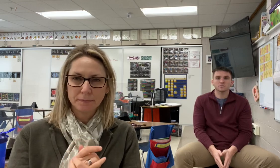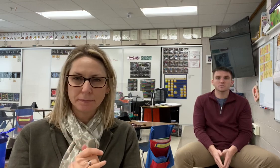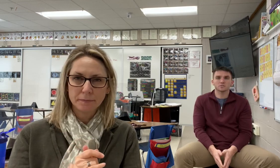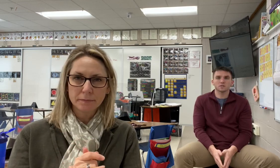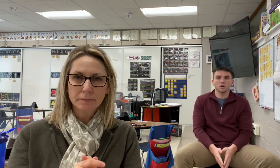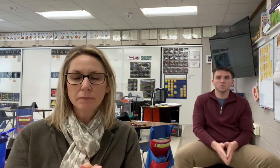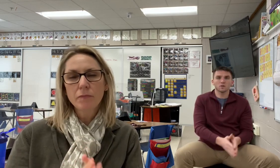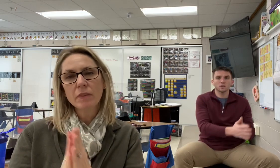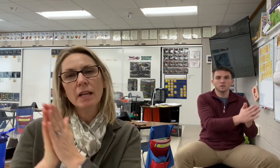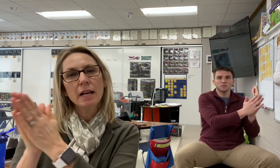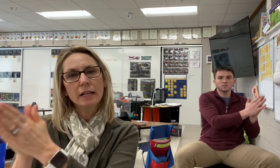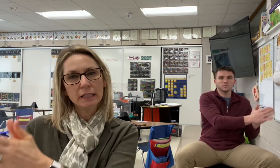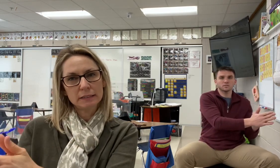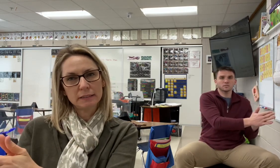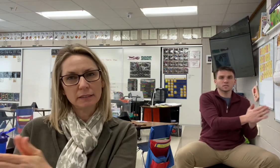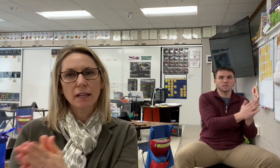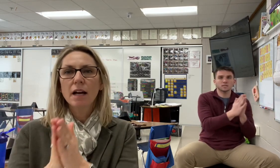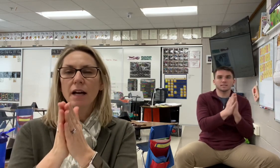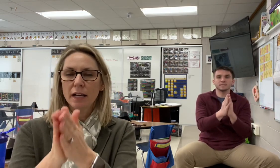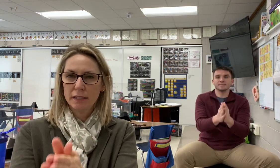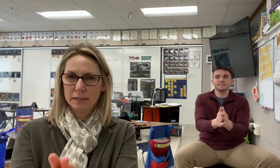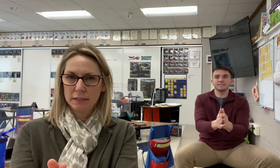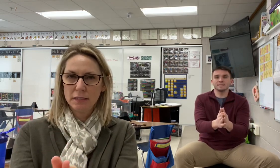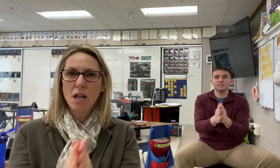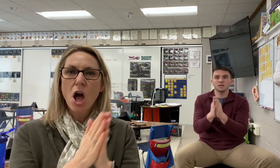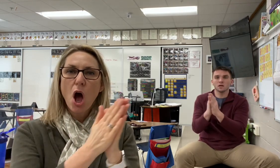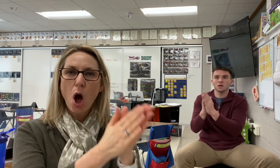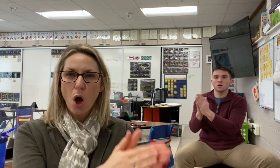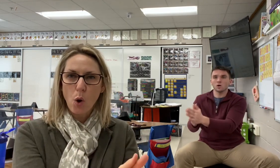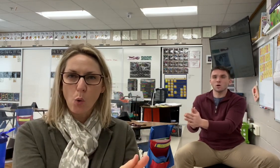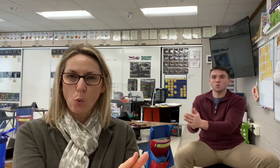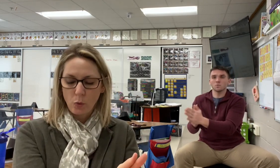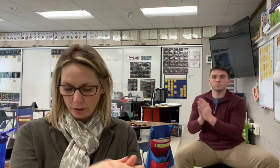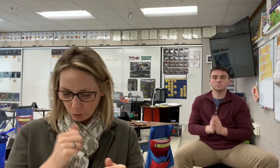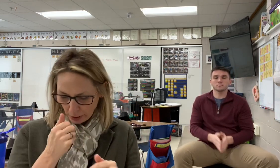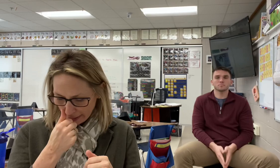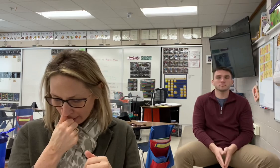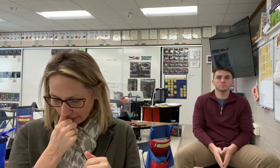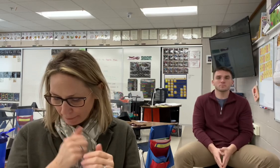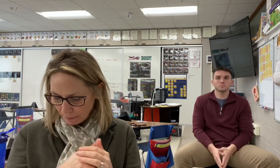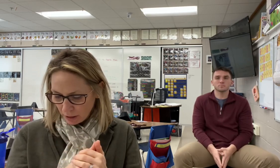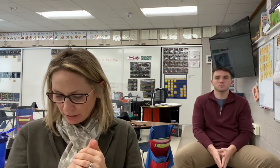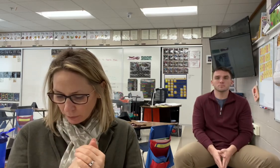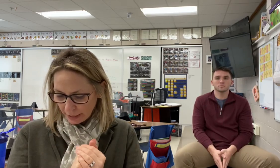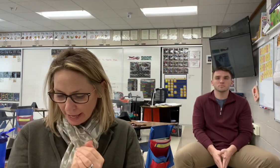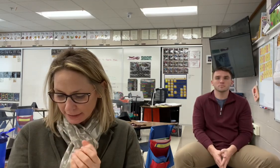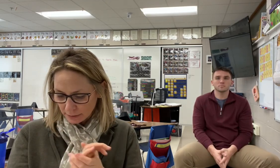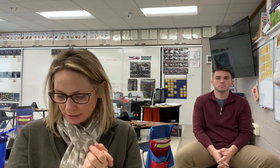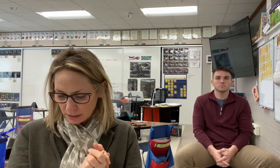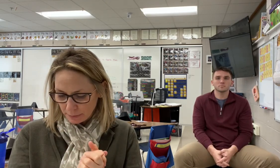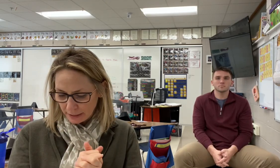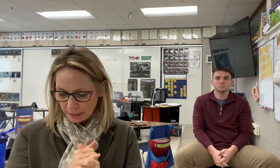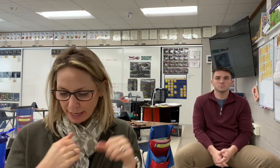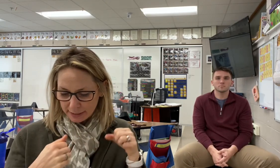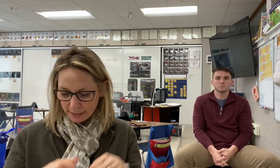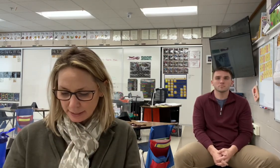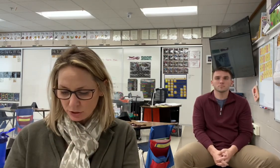Snow. S. N. O. Great. Okay, now we're going to add something to the beginning. Ending is